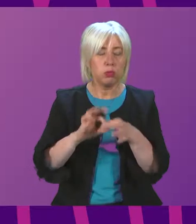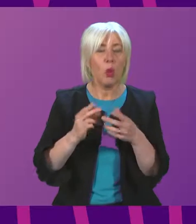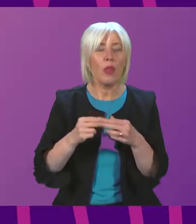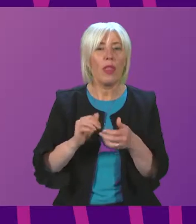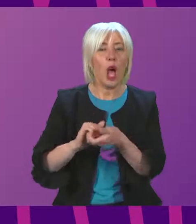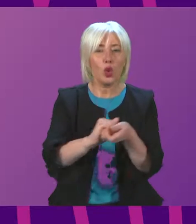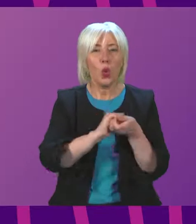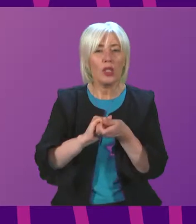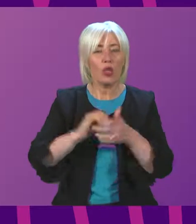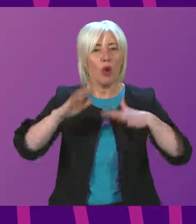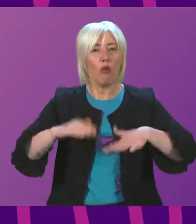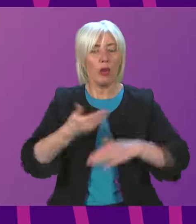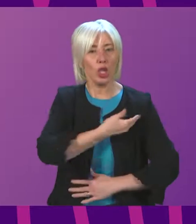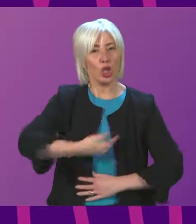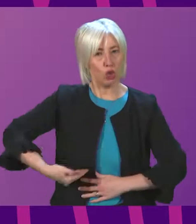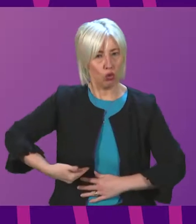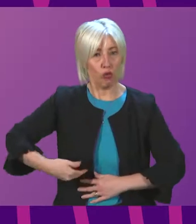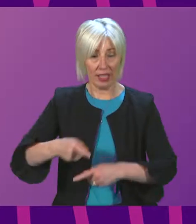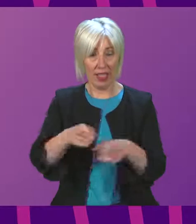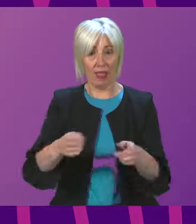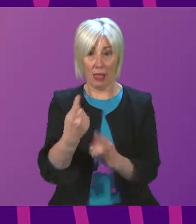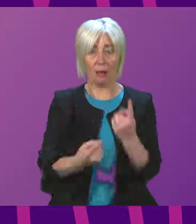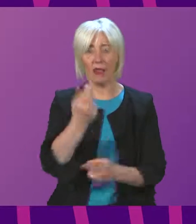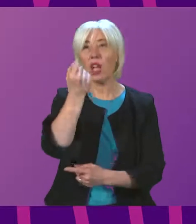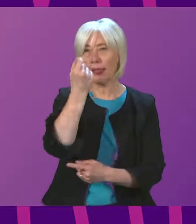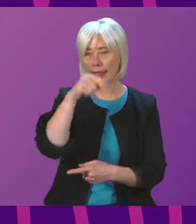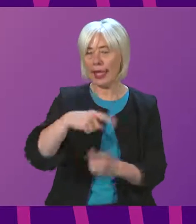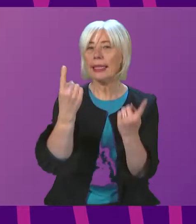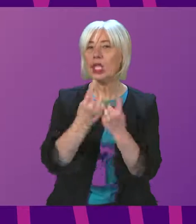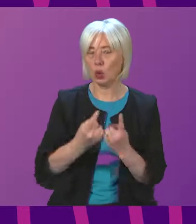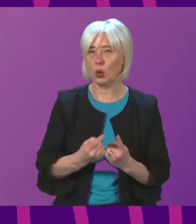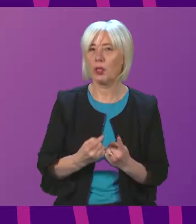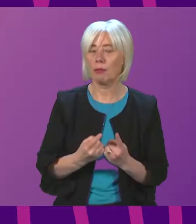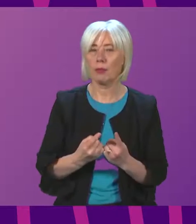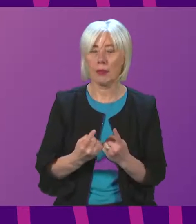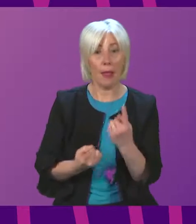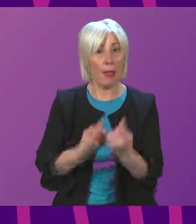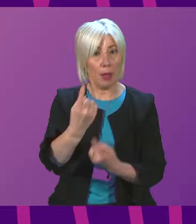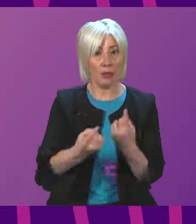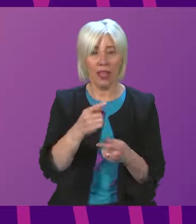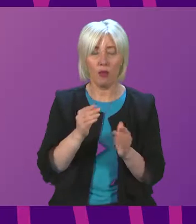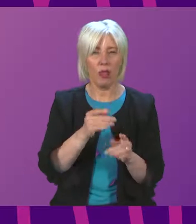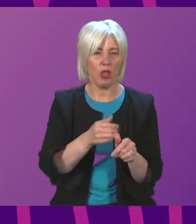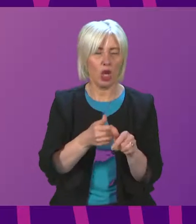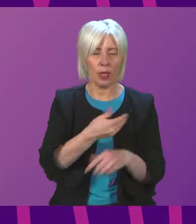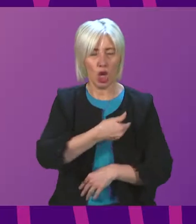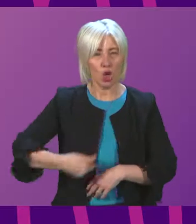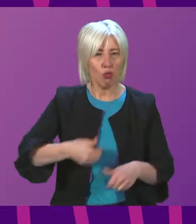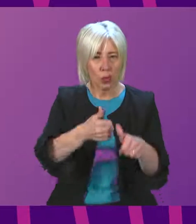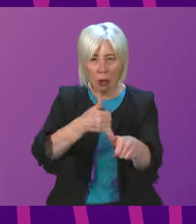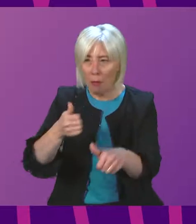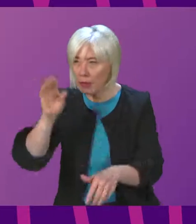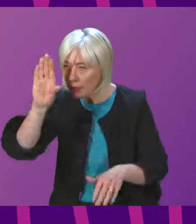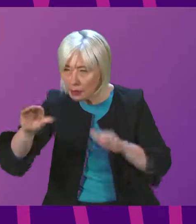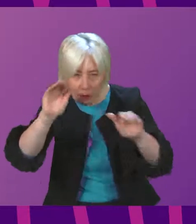Insurers, who understand these issues very well indeed. And that's why they have been discussing with their members and ensuring their members